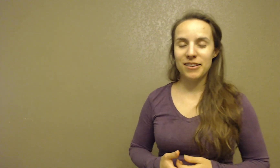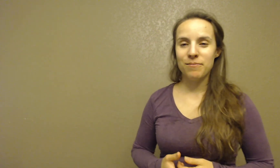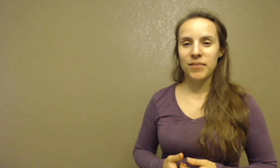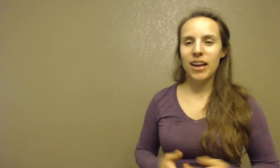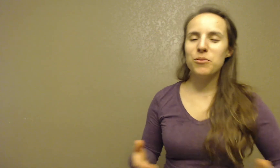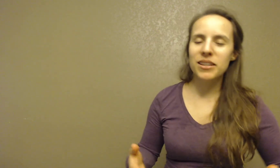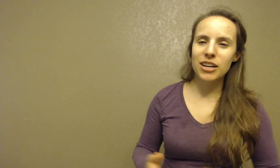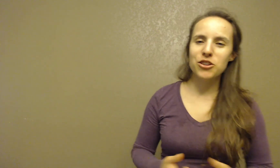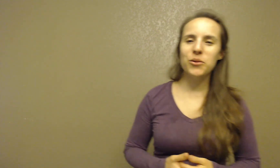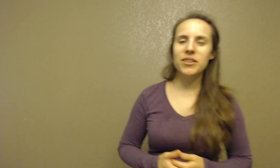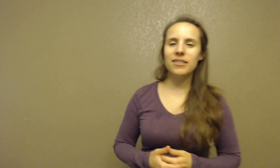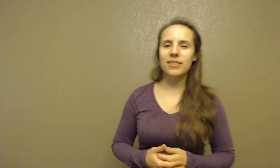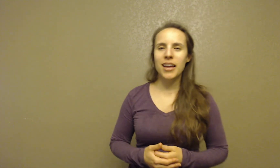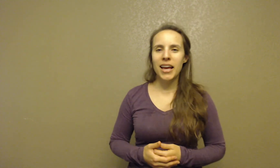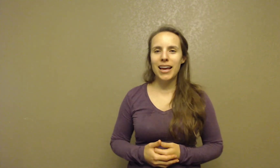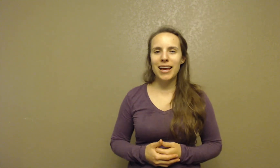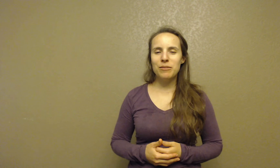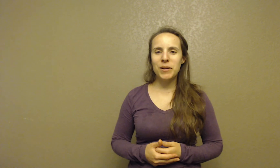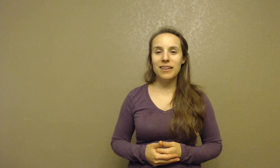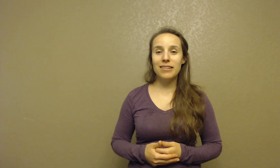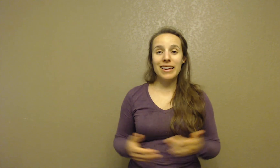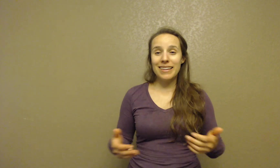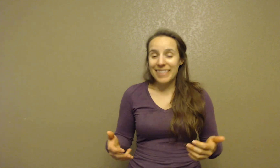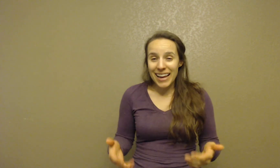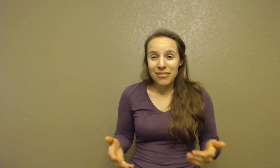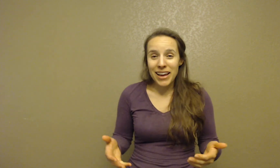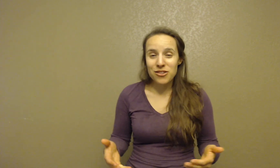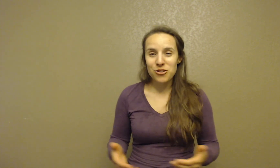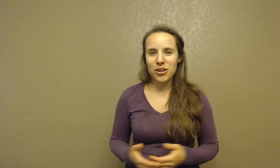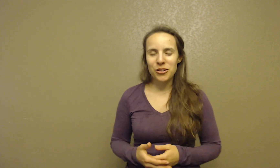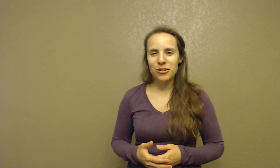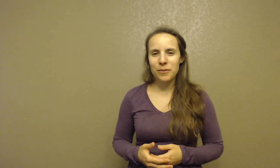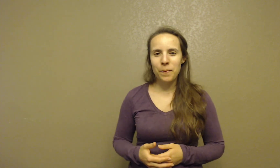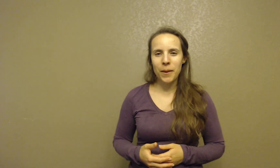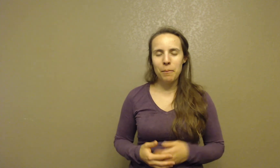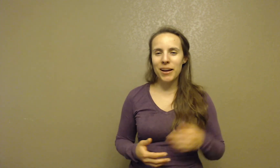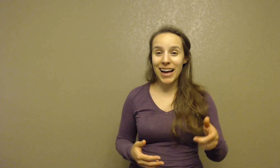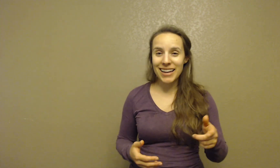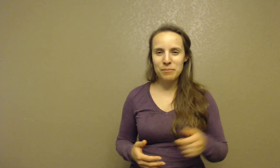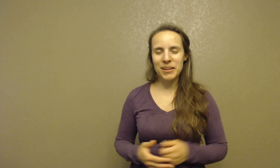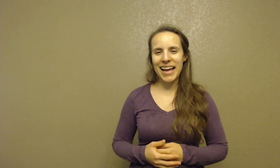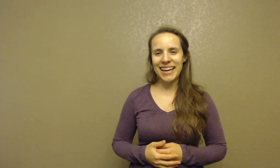And the reason I chose this is because life has struggles, but God has a plan.